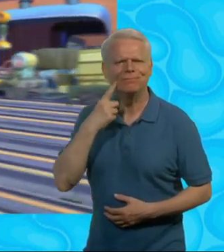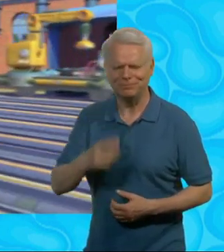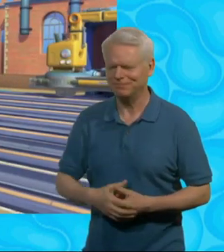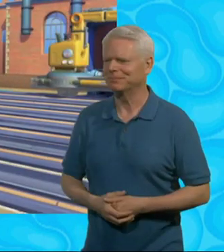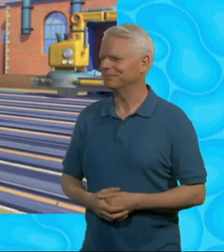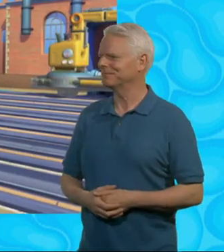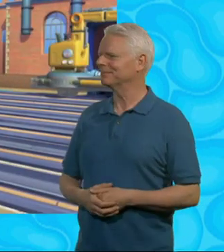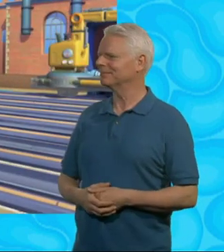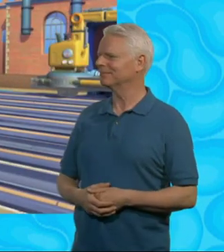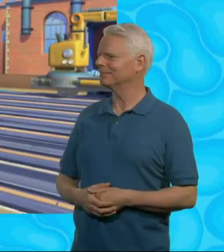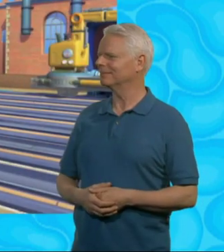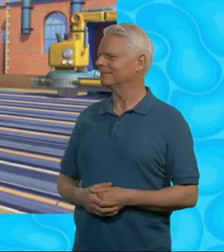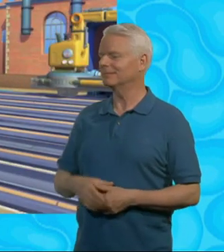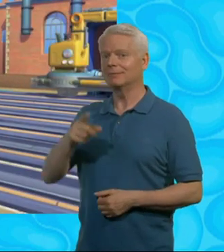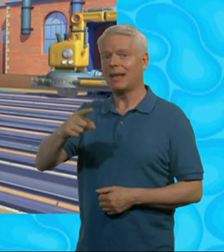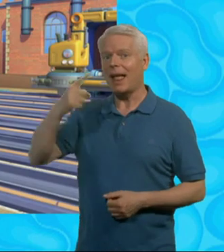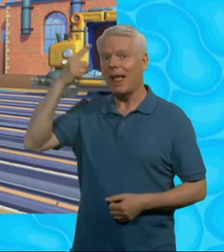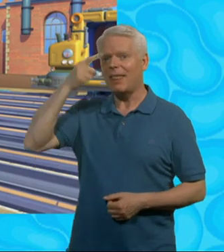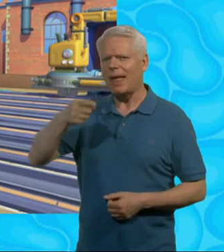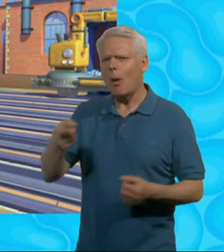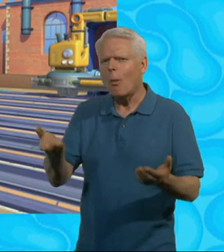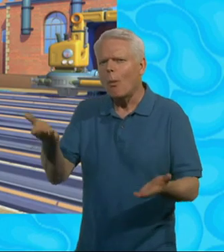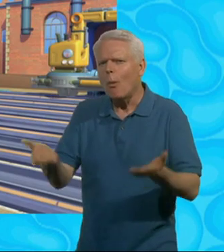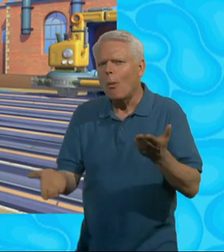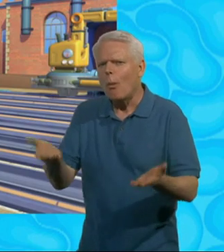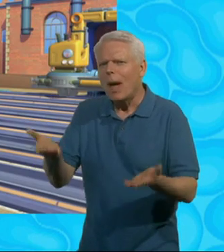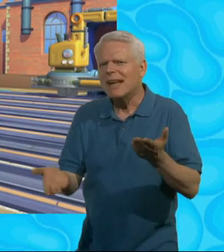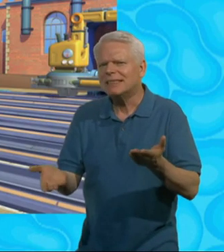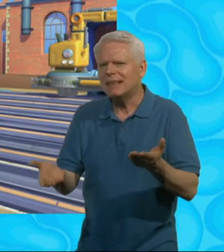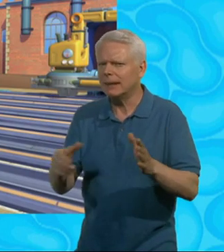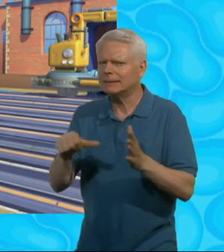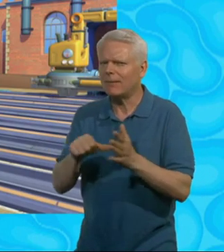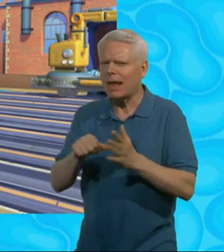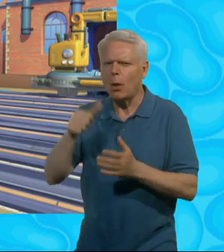This bag is easy-peasy. I don't know. Guessing the weight might be really hard.